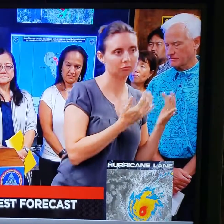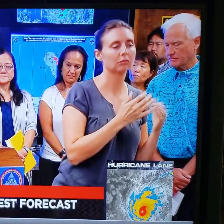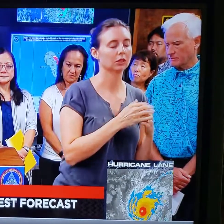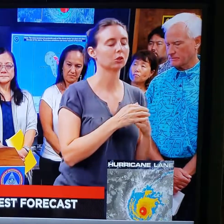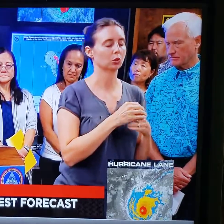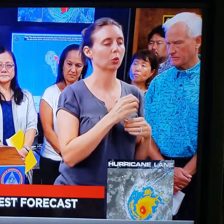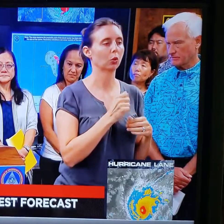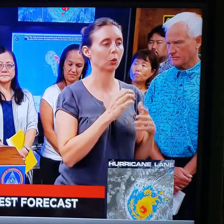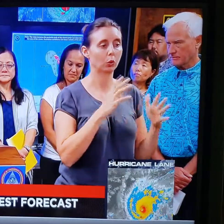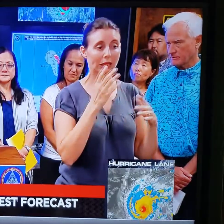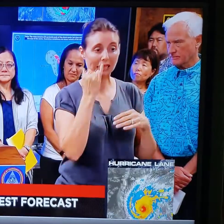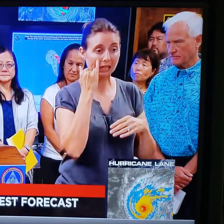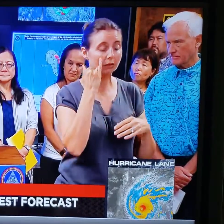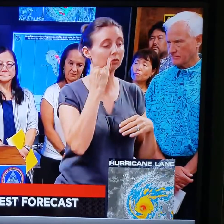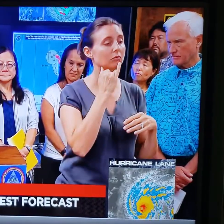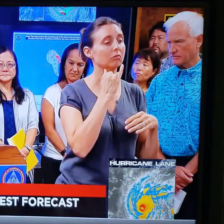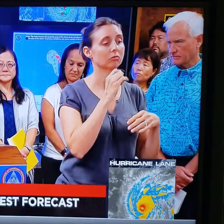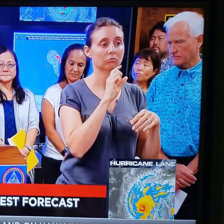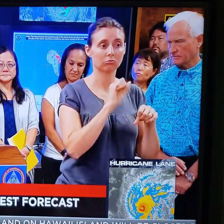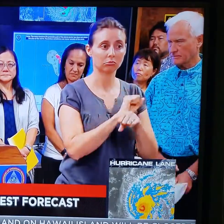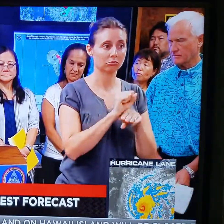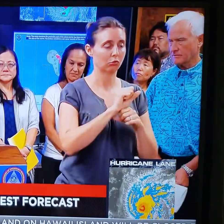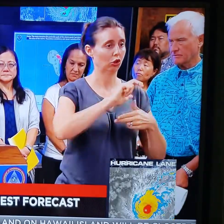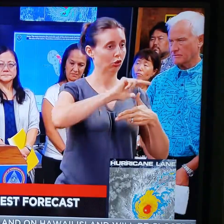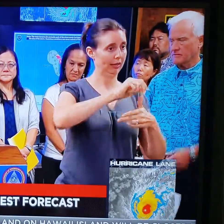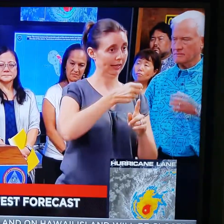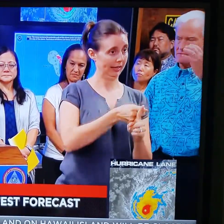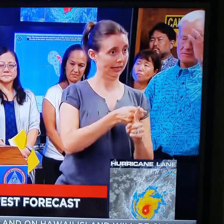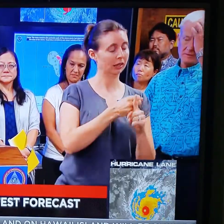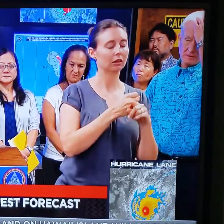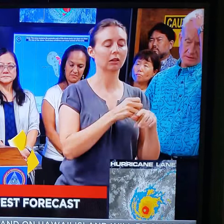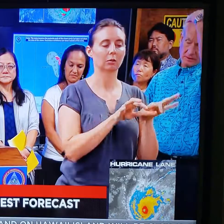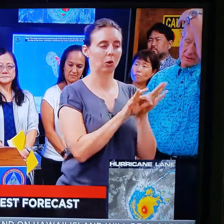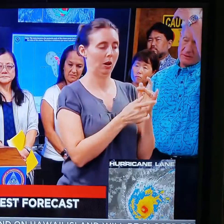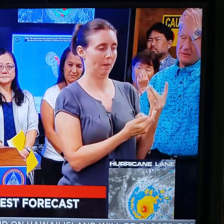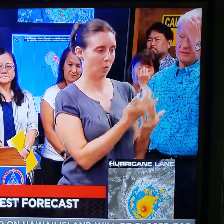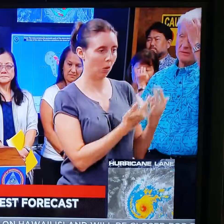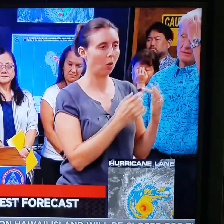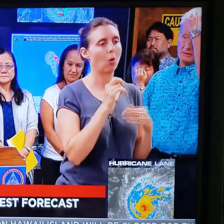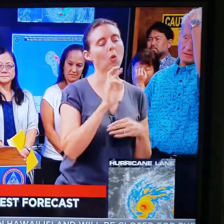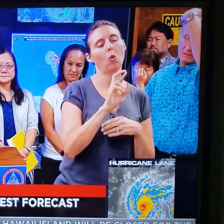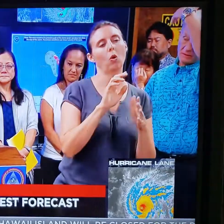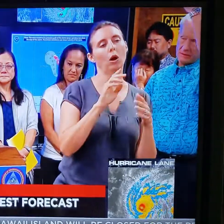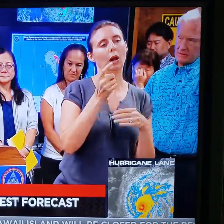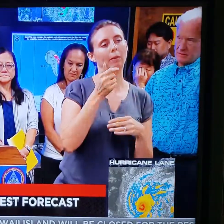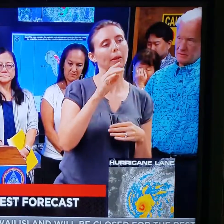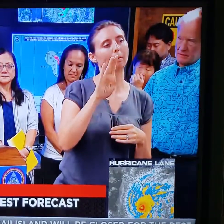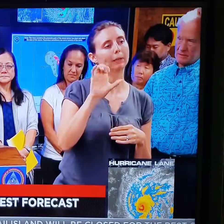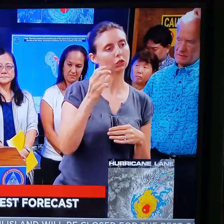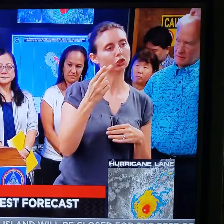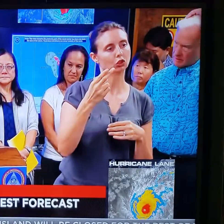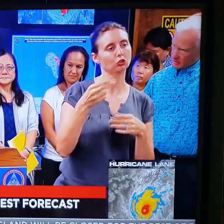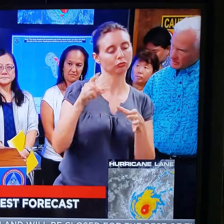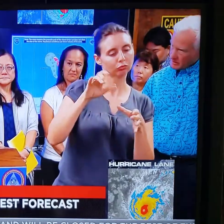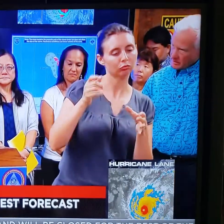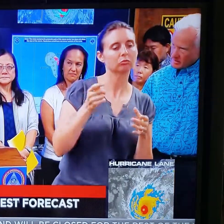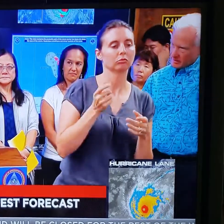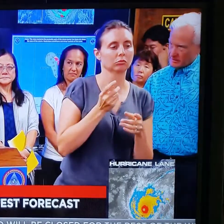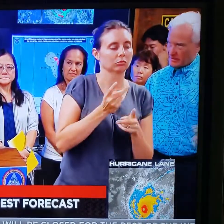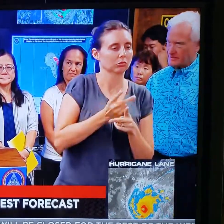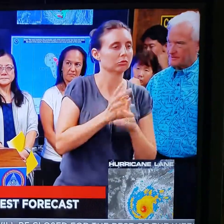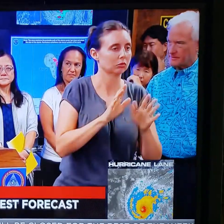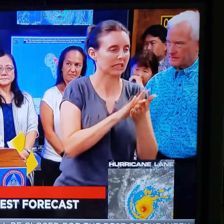as a precaution, if there is a major hurricane hit on Oahu, boil your water or treat it with liquid bleach. Thank you.